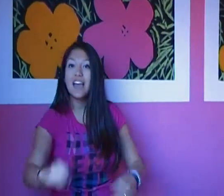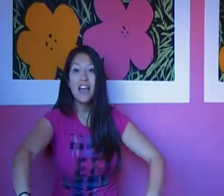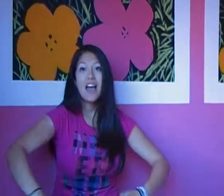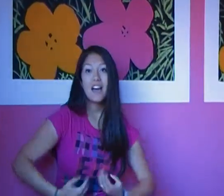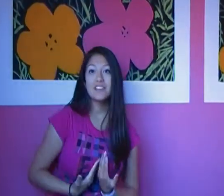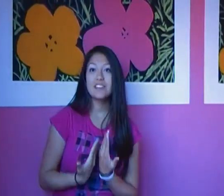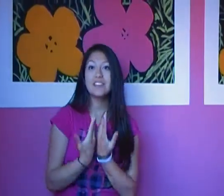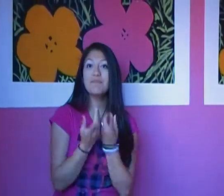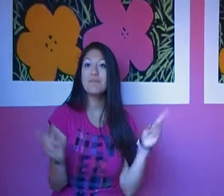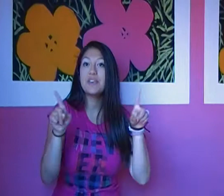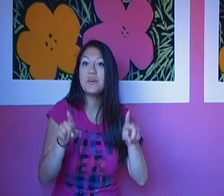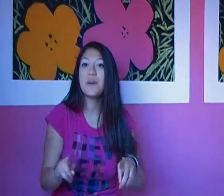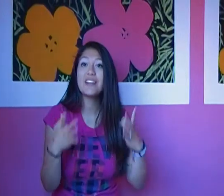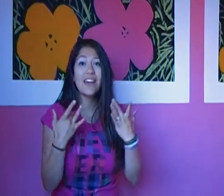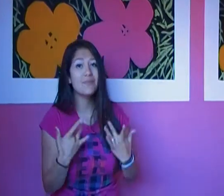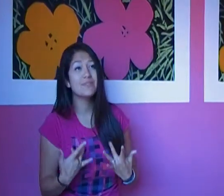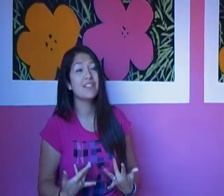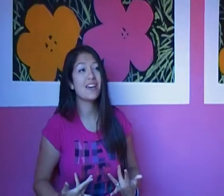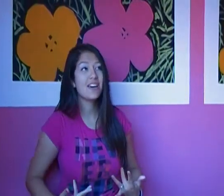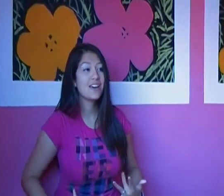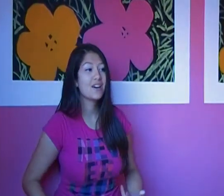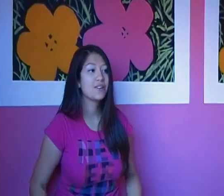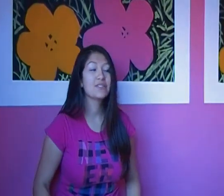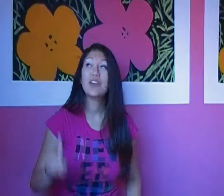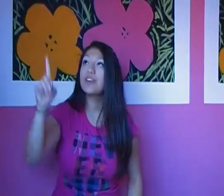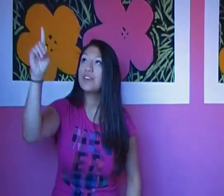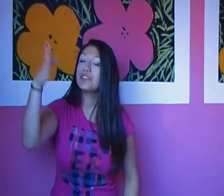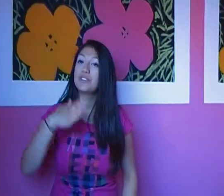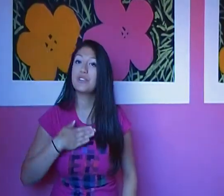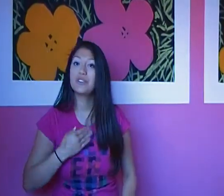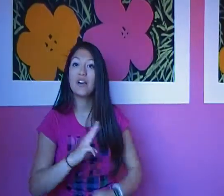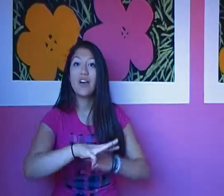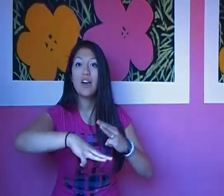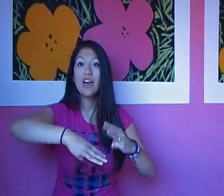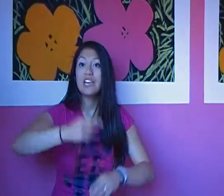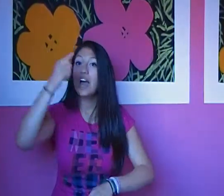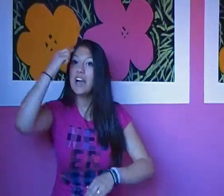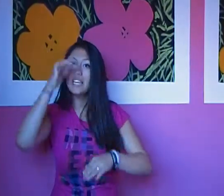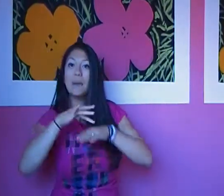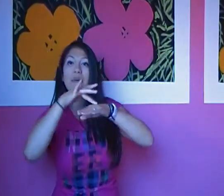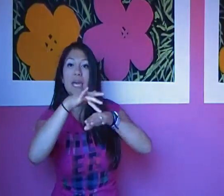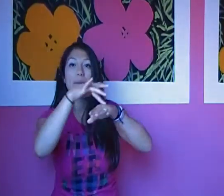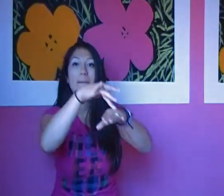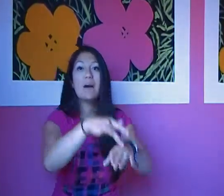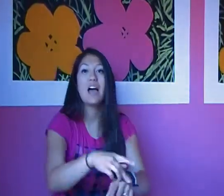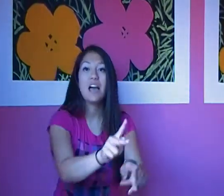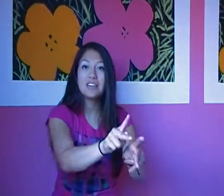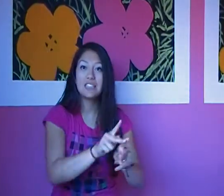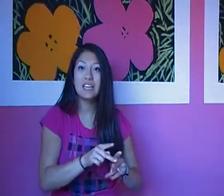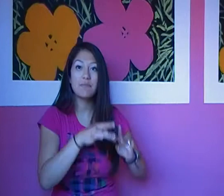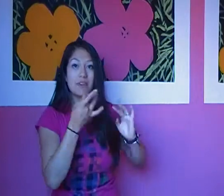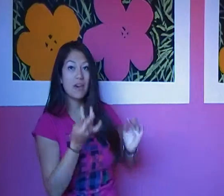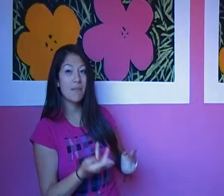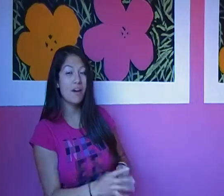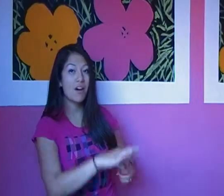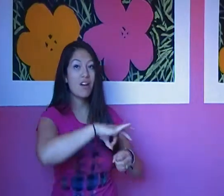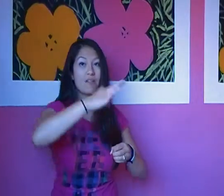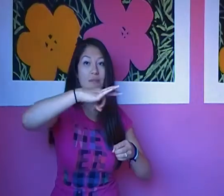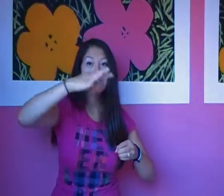How you listen when I'm down. You are my Keep me in my mind. Keep me in my heart and my